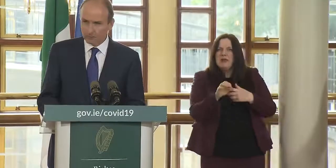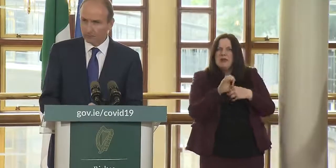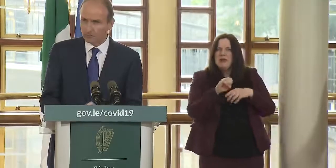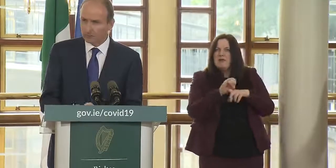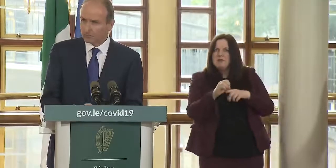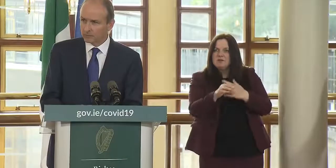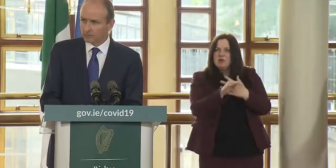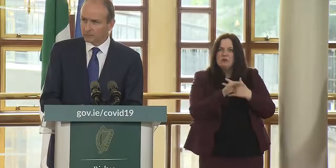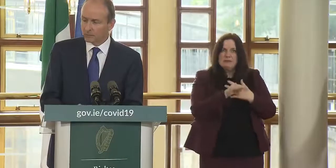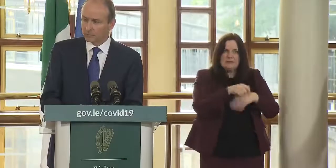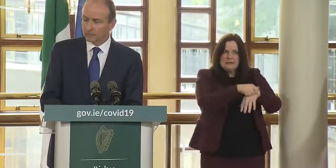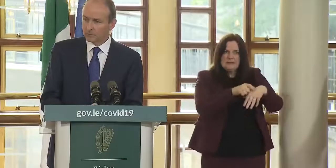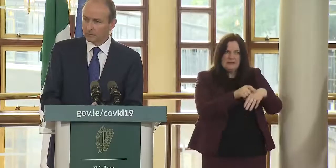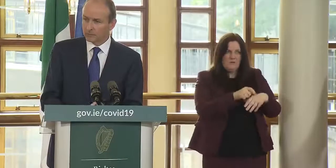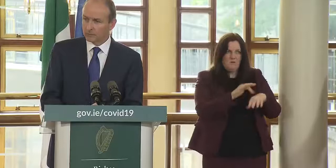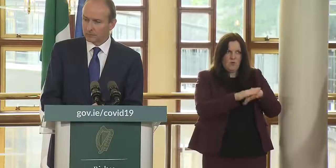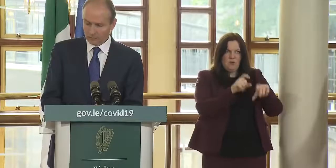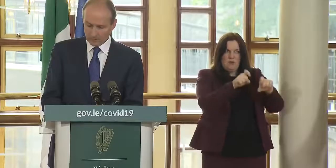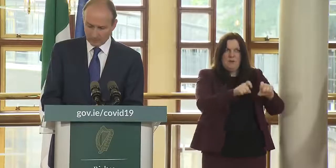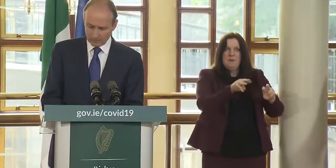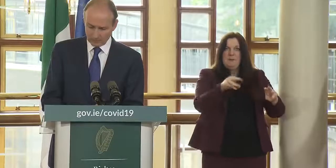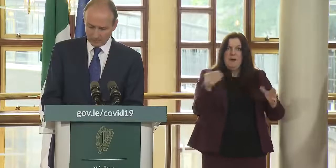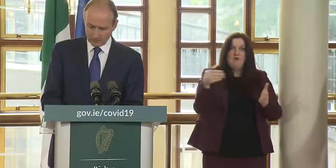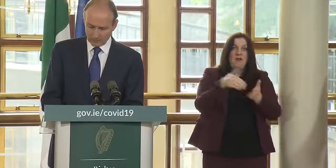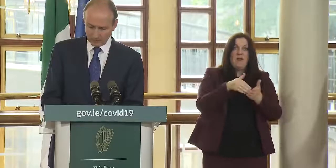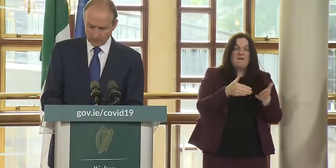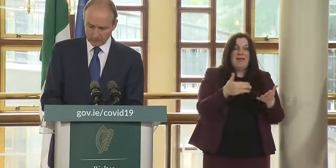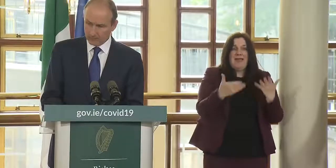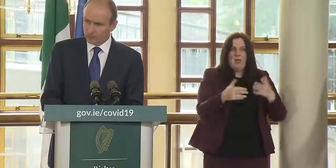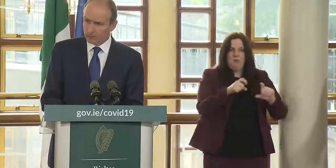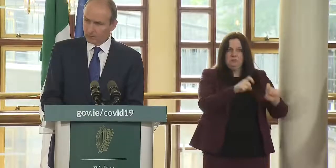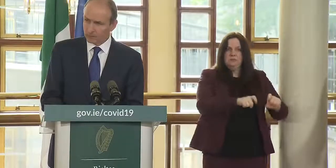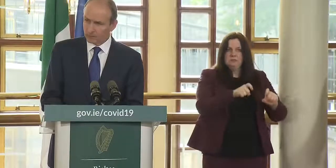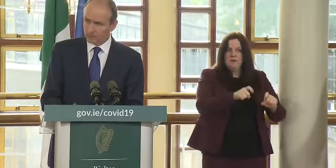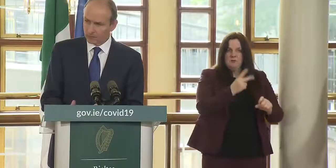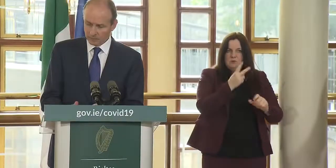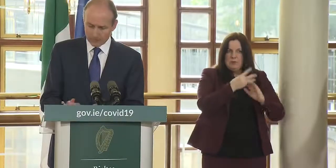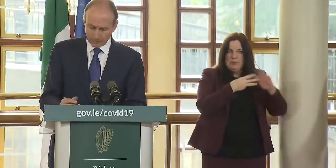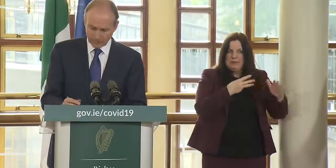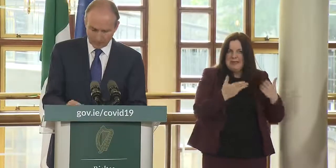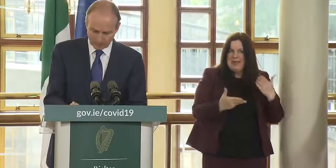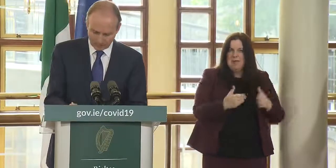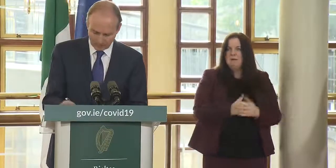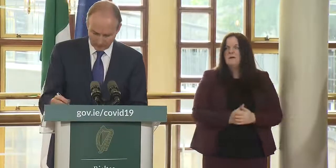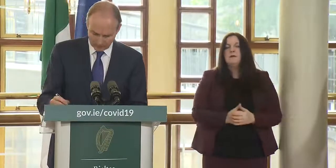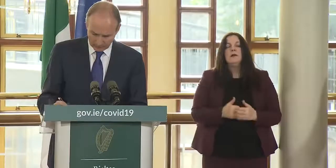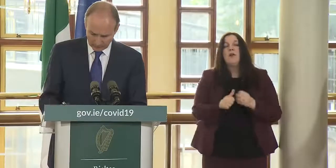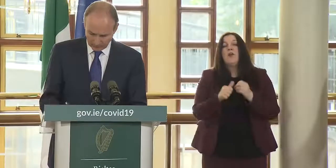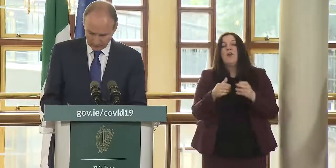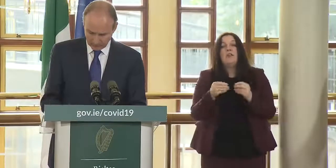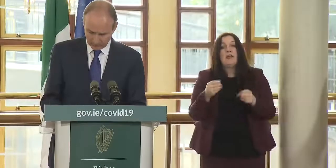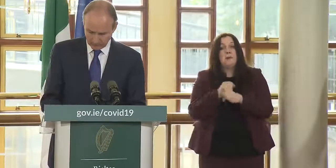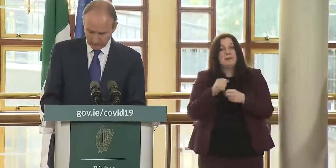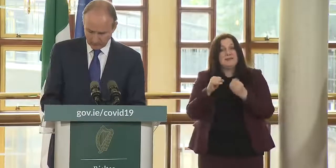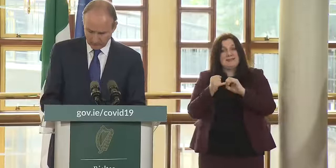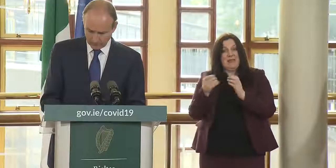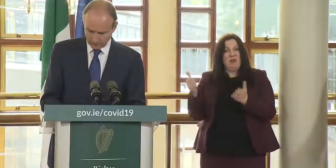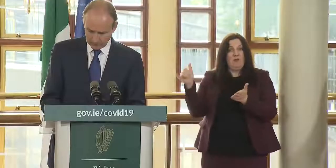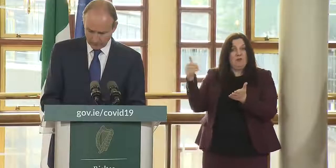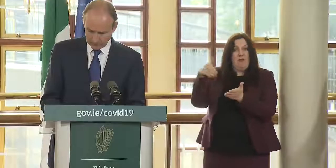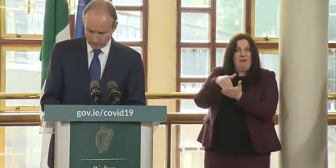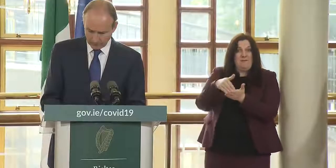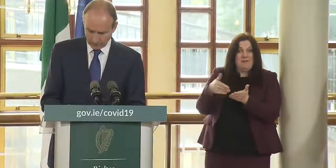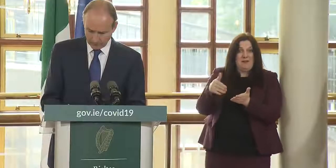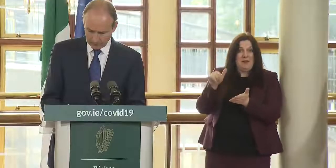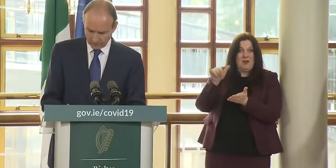mandatory quarantine people and also just to clear up one thing on testing and looking at how people come into airports i think eamon ryan